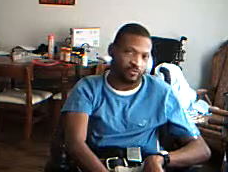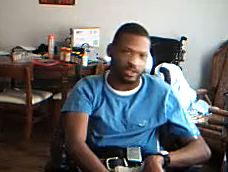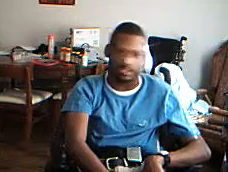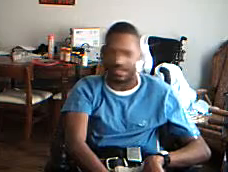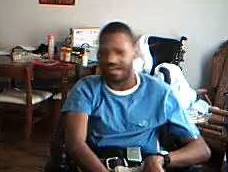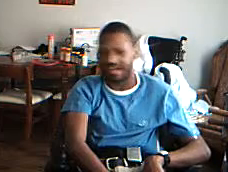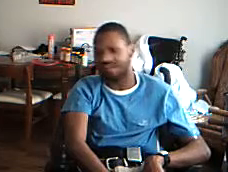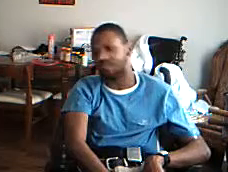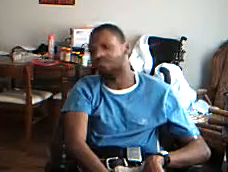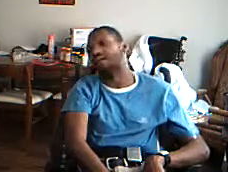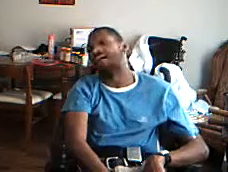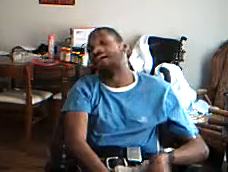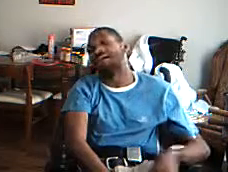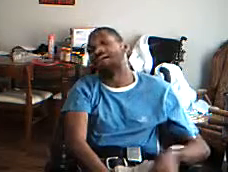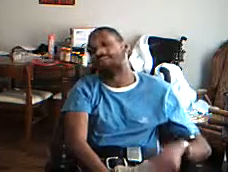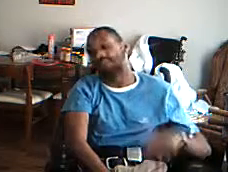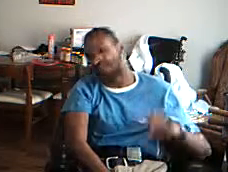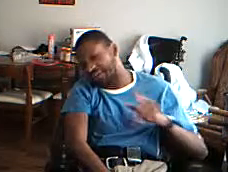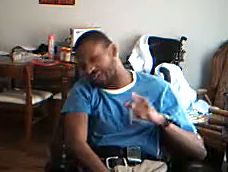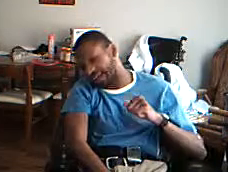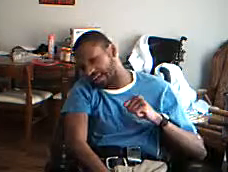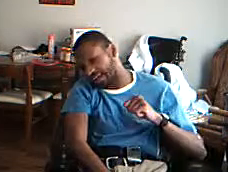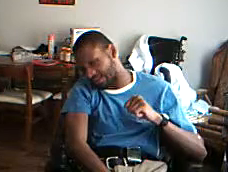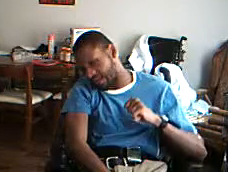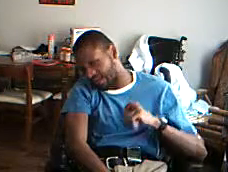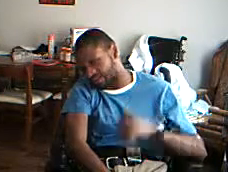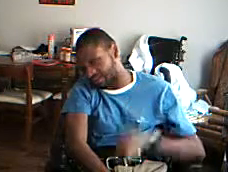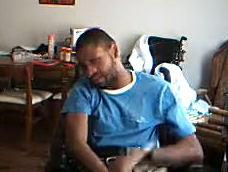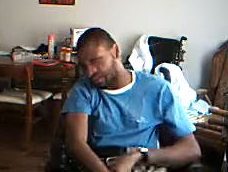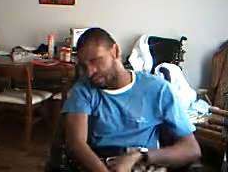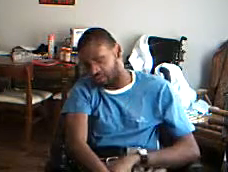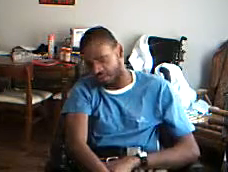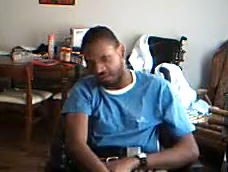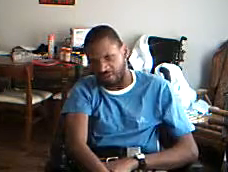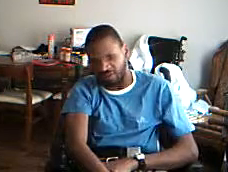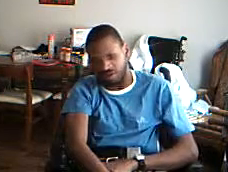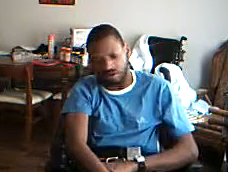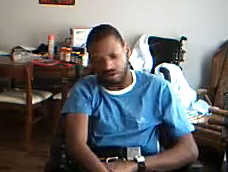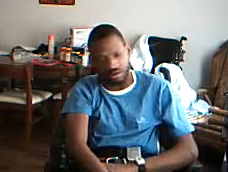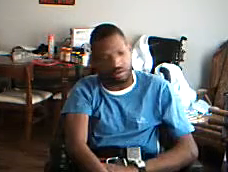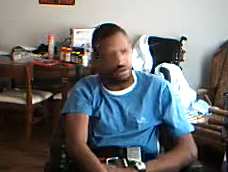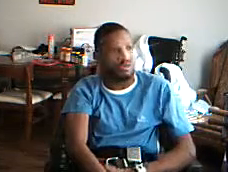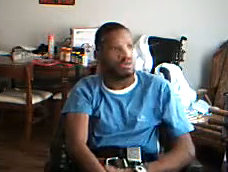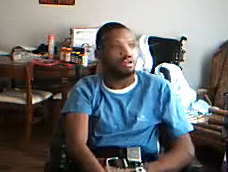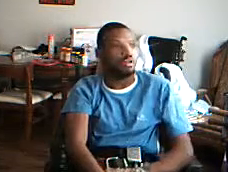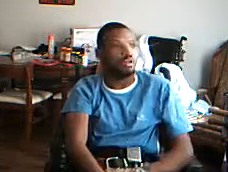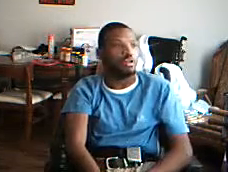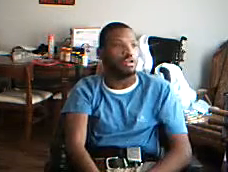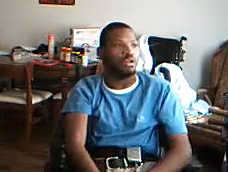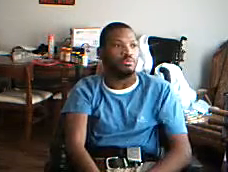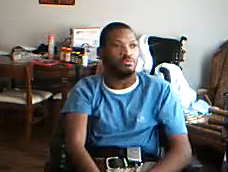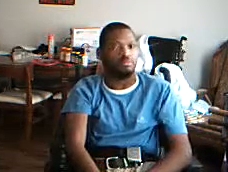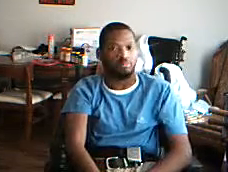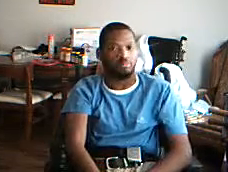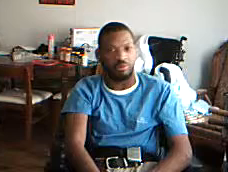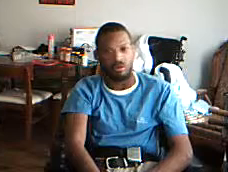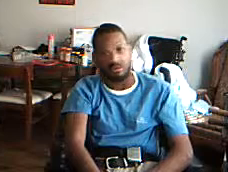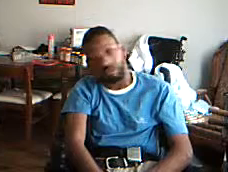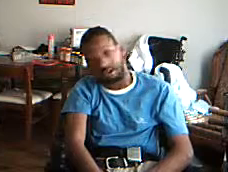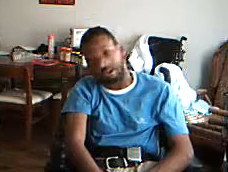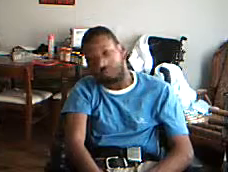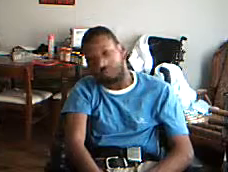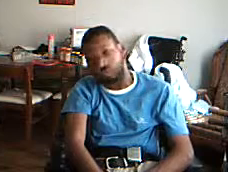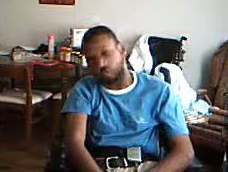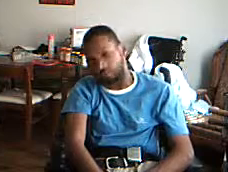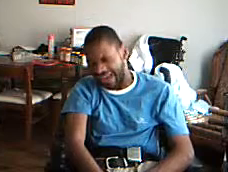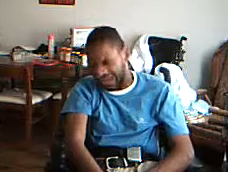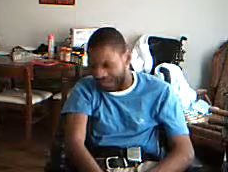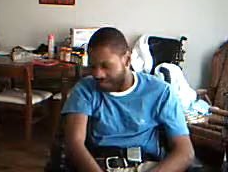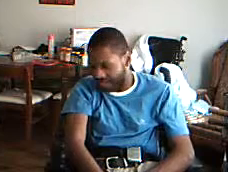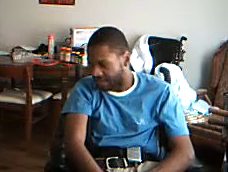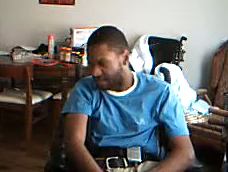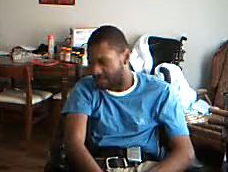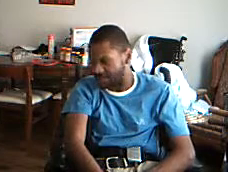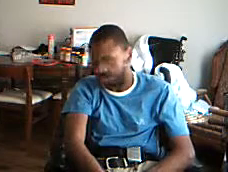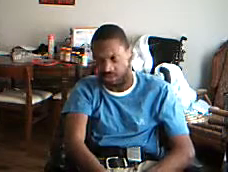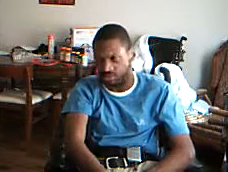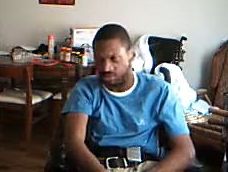freestyle. And Sunday, I think I'm going to do another partner video for Mac. I'm not sure